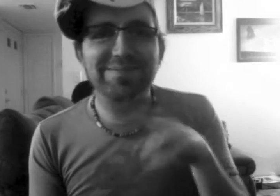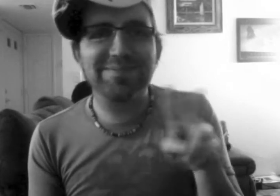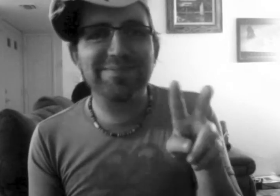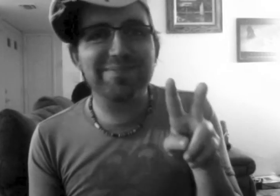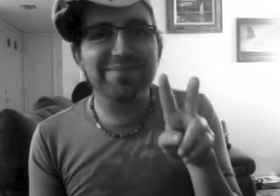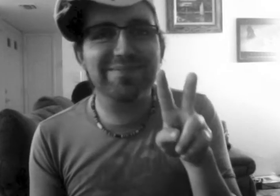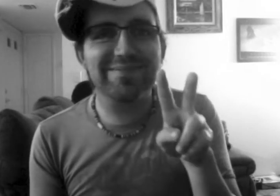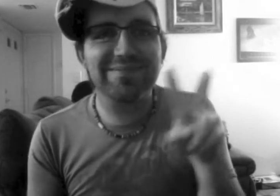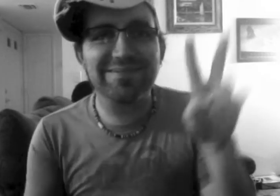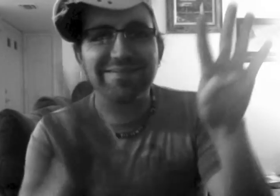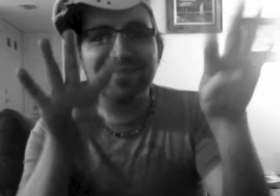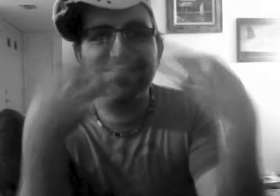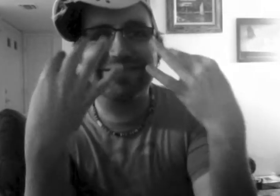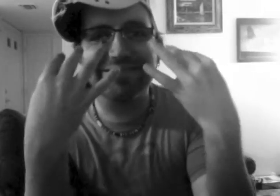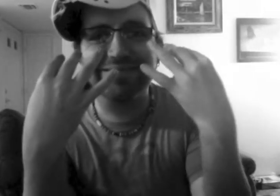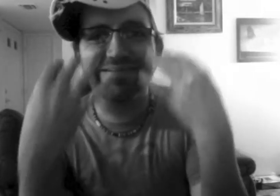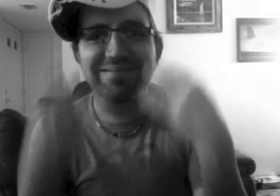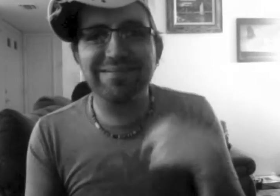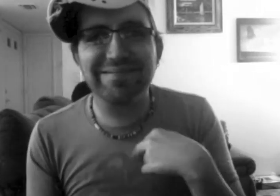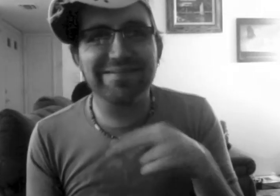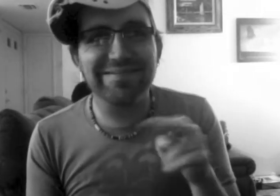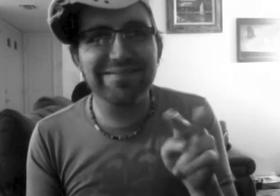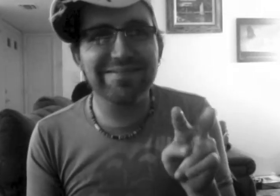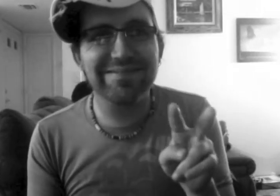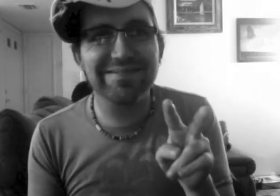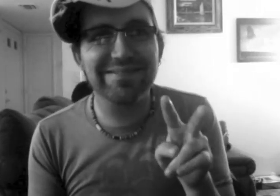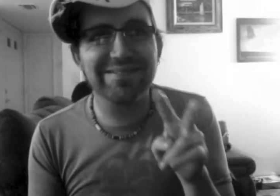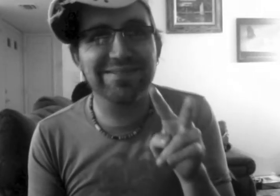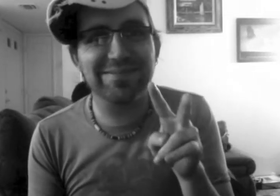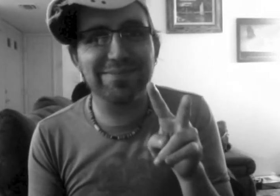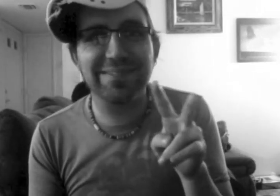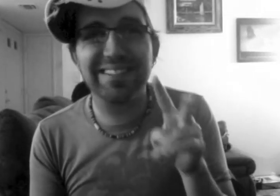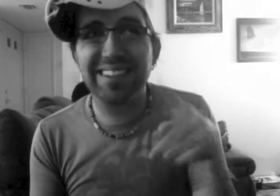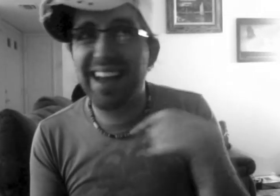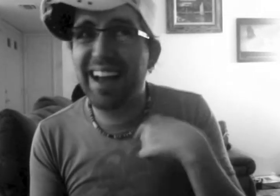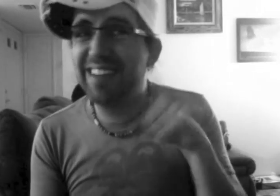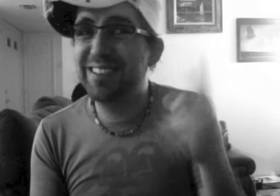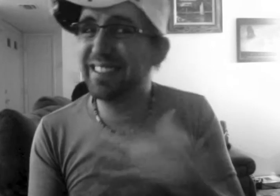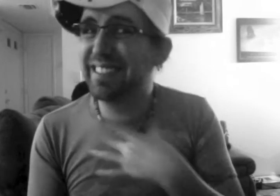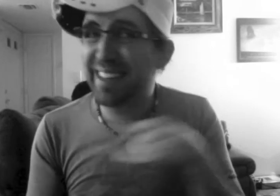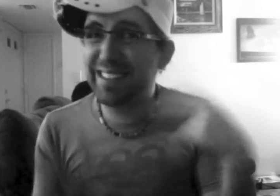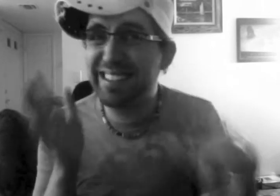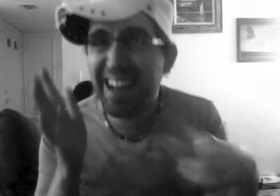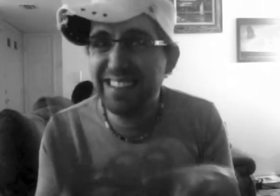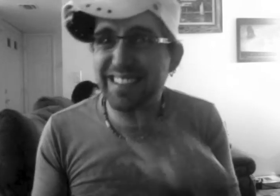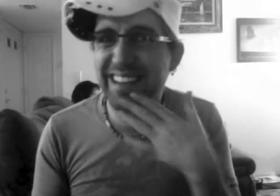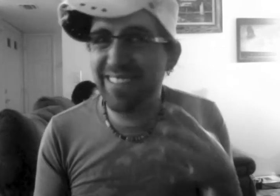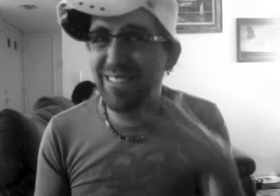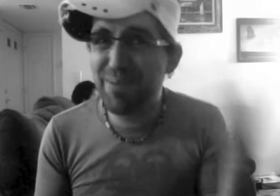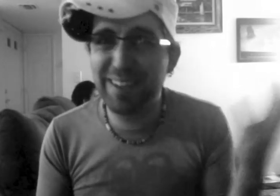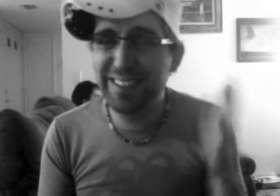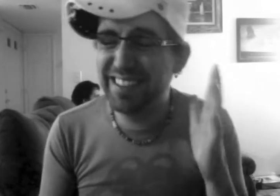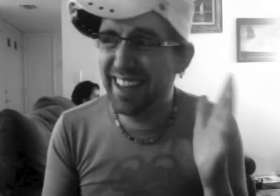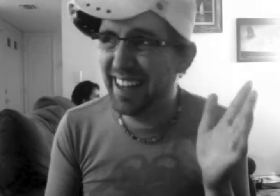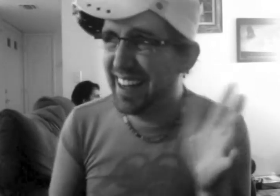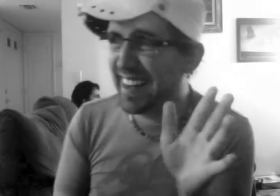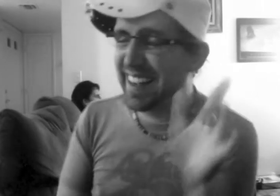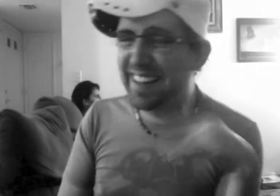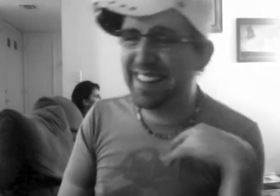after a ruthless monster. If you fall in the distance, let's take a look at what's coming soon.